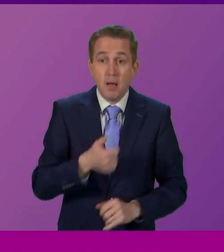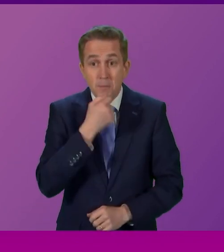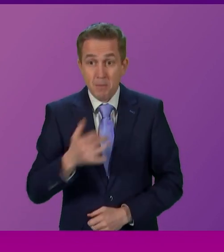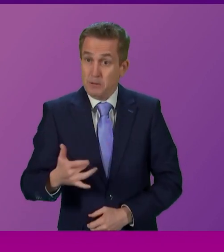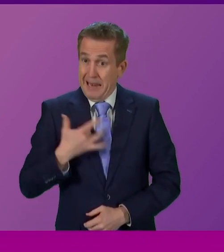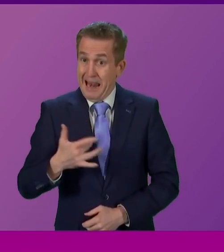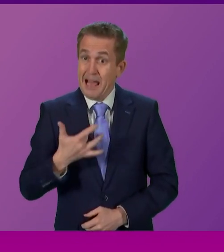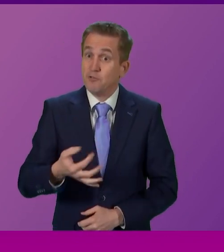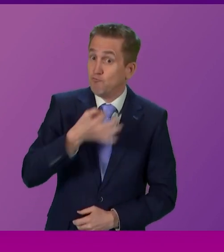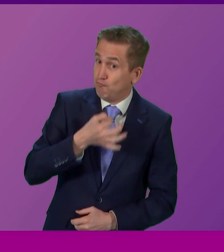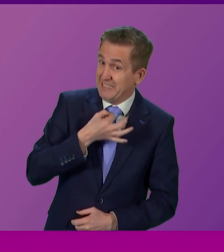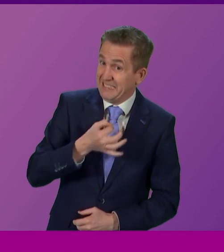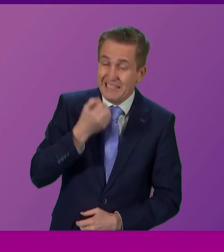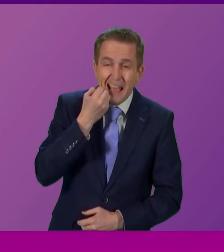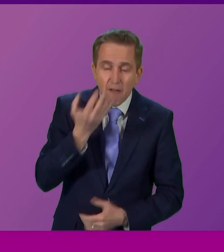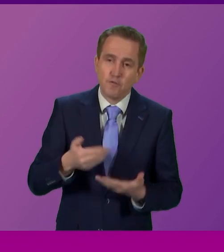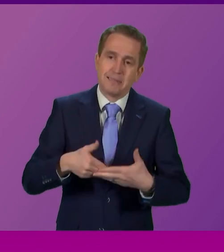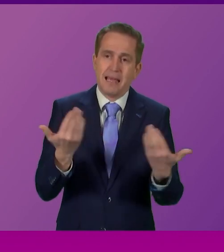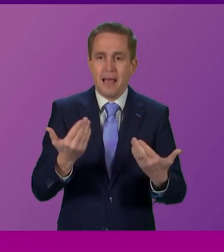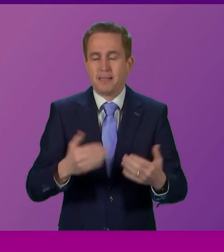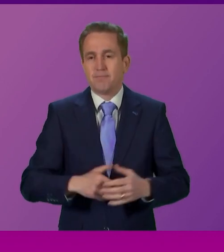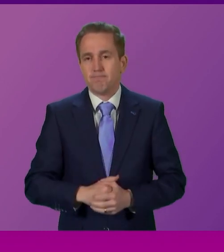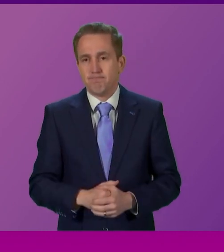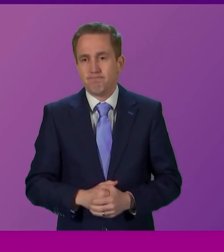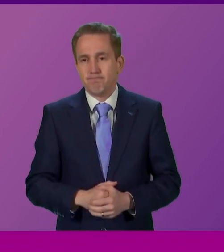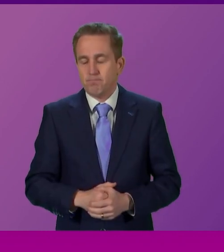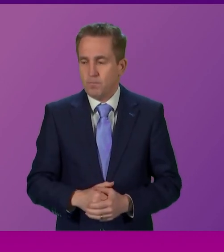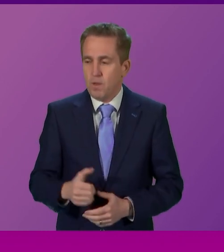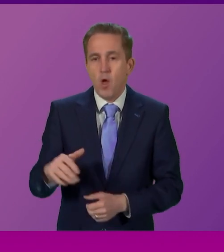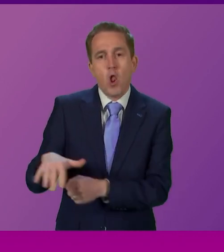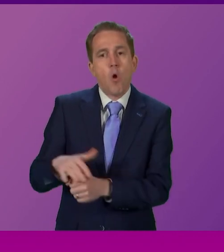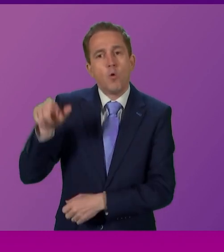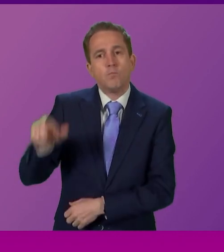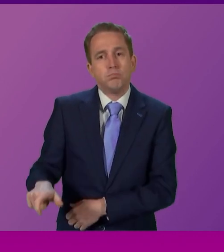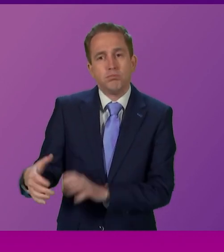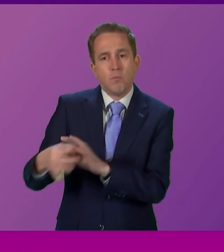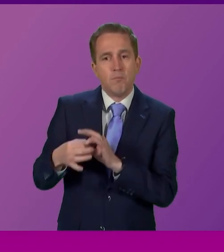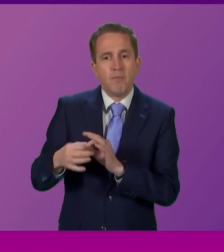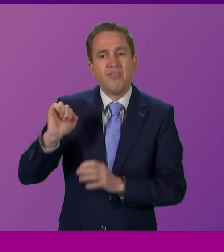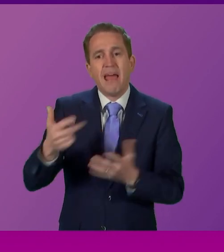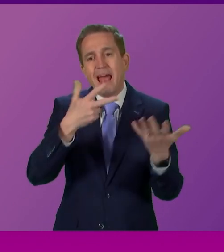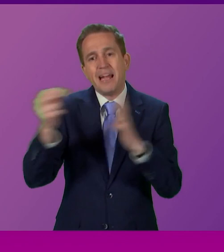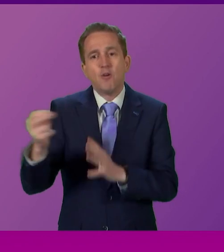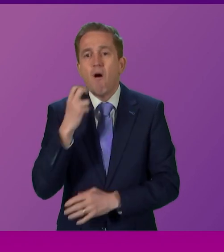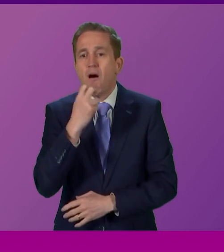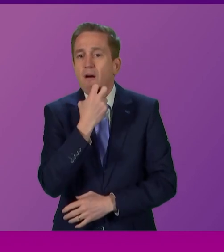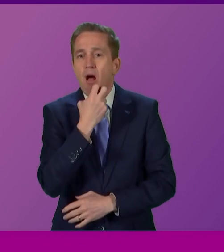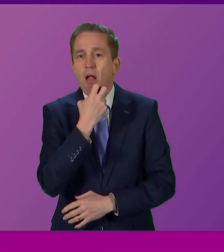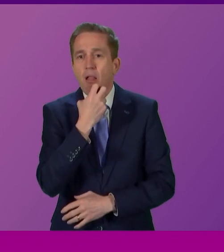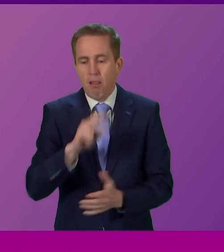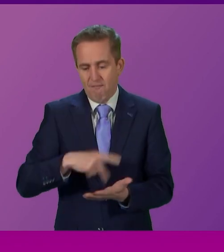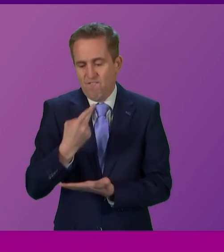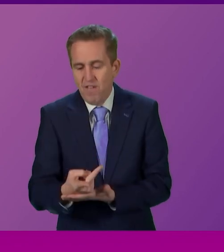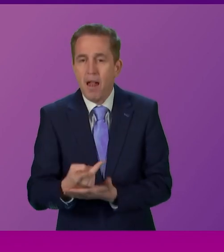lives every day. I was contacted by a constituent whose 80-year-old uncle fell on New Year's Eve.